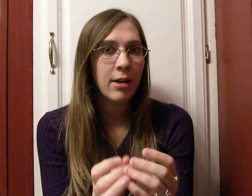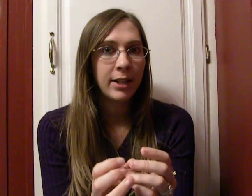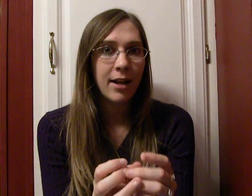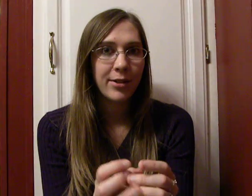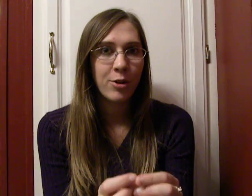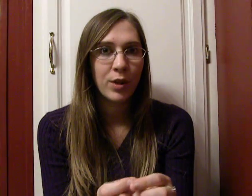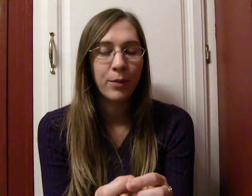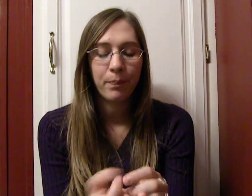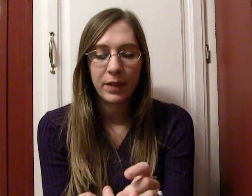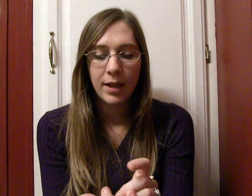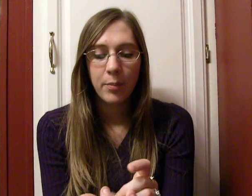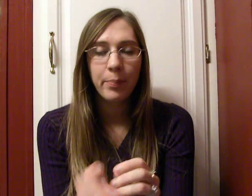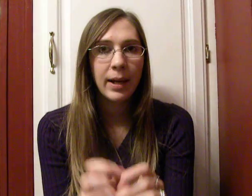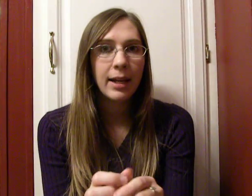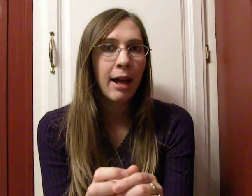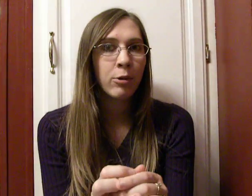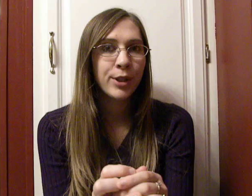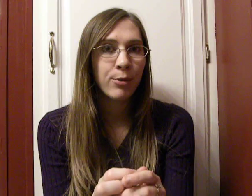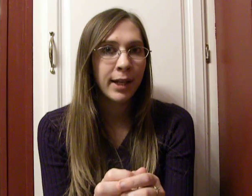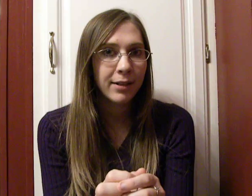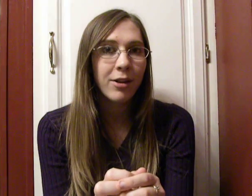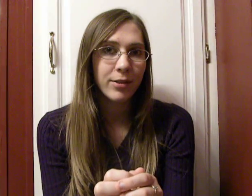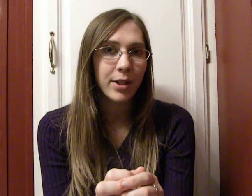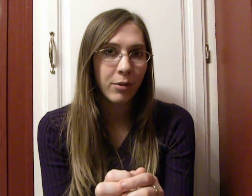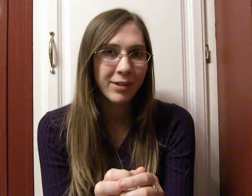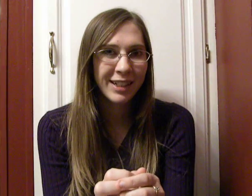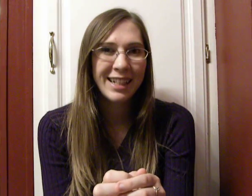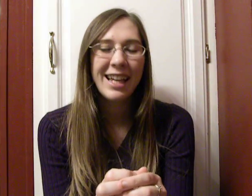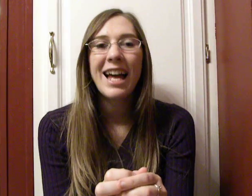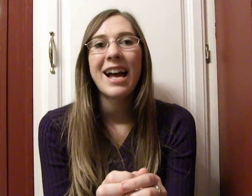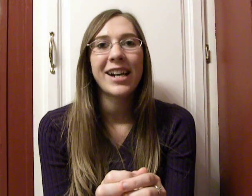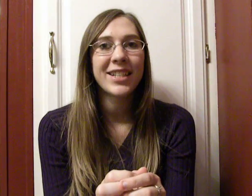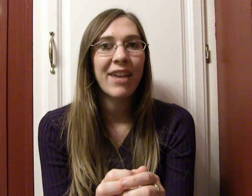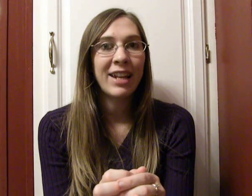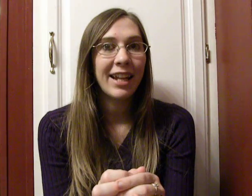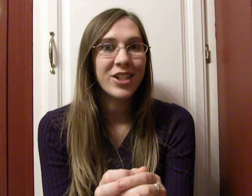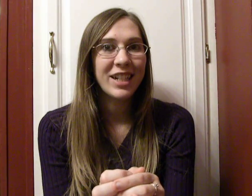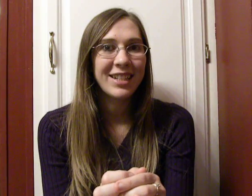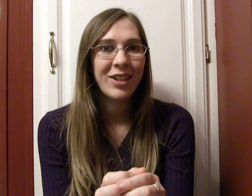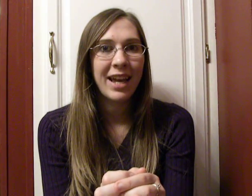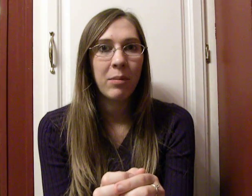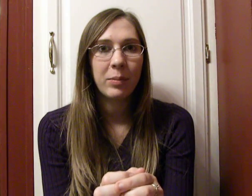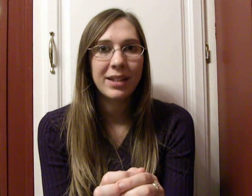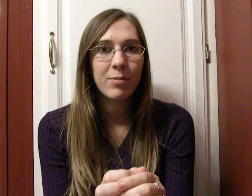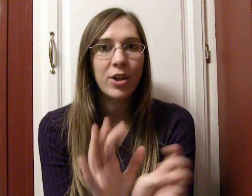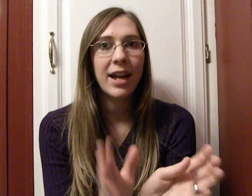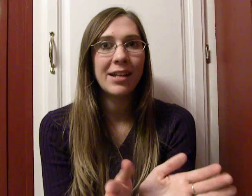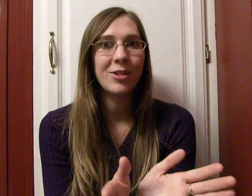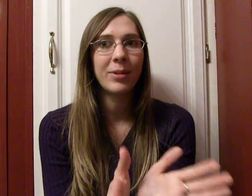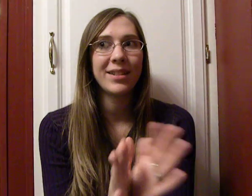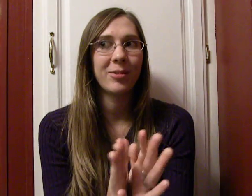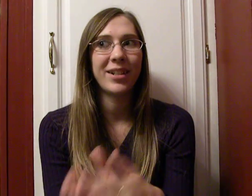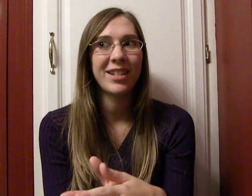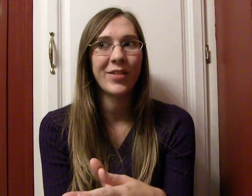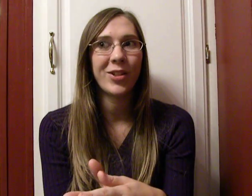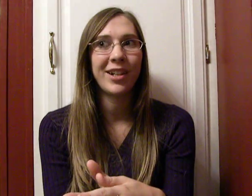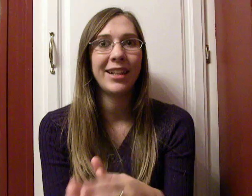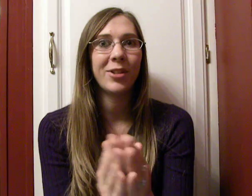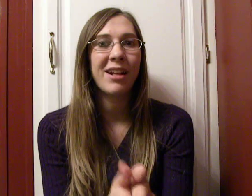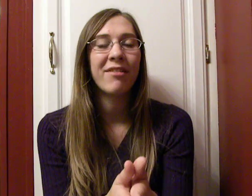down in October. But I will donate also. I just haven't had a chance to yet because I'm trying to raise awareness for it and go